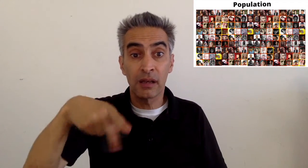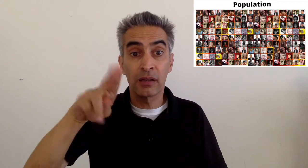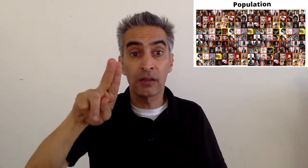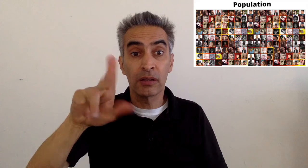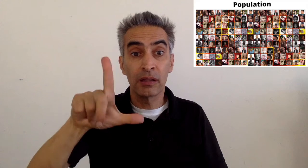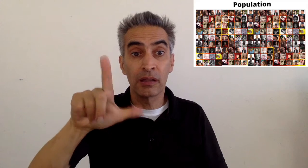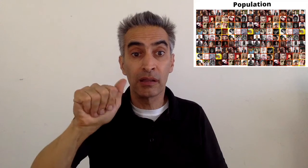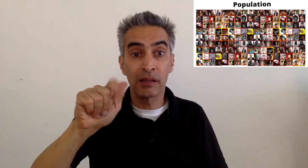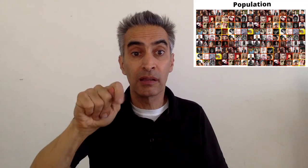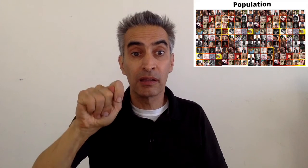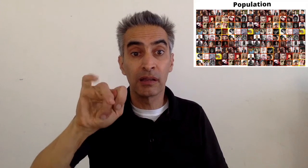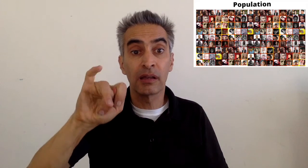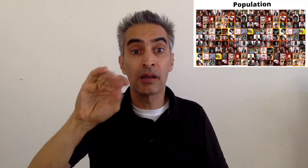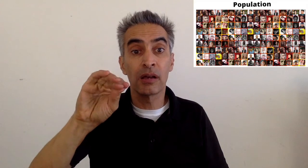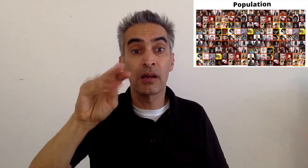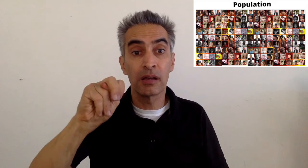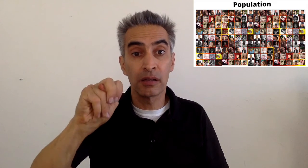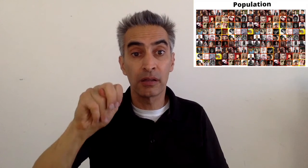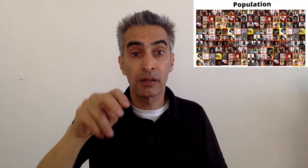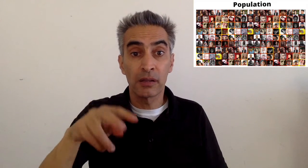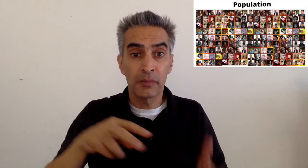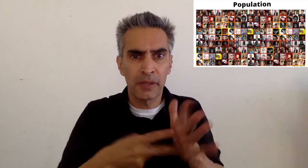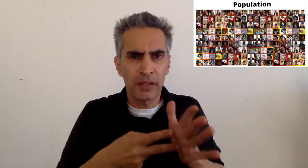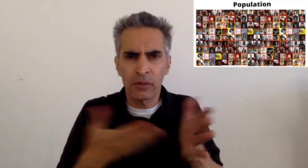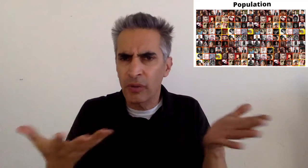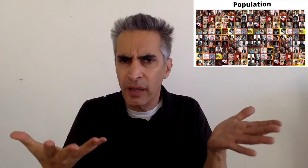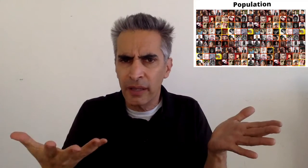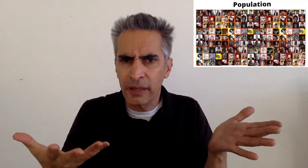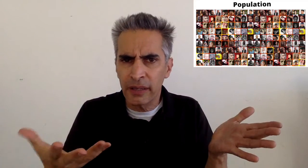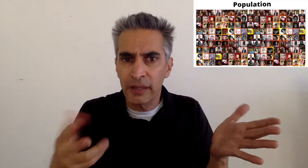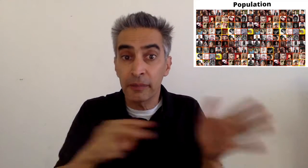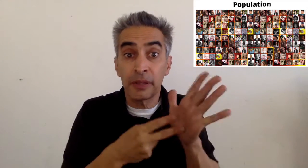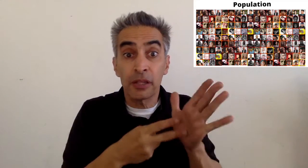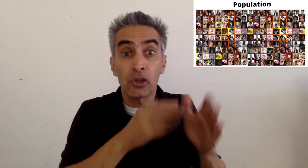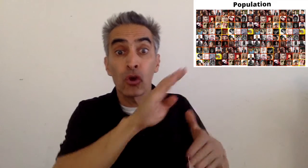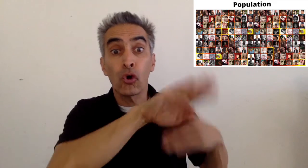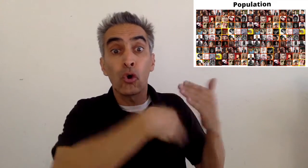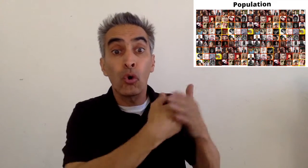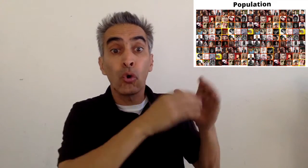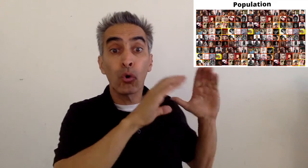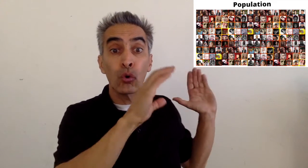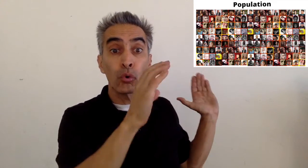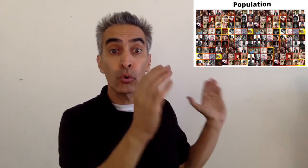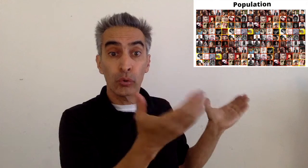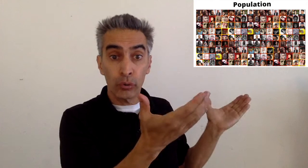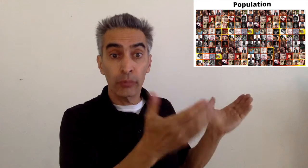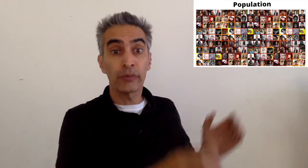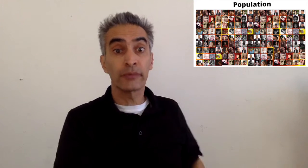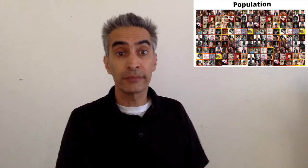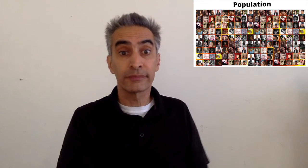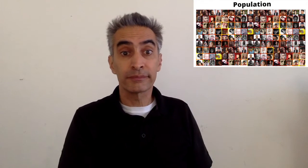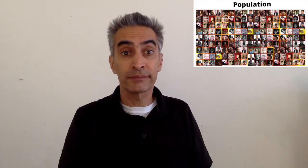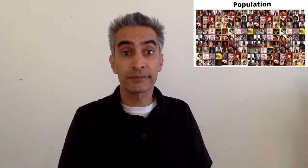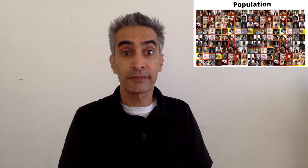This population is a whole group.